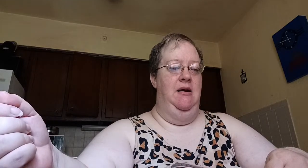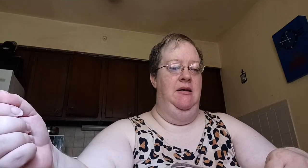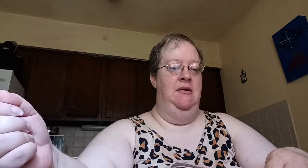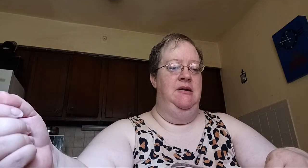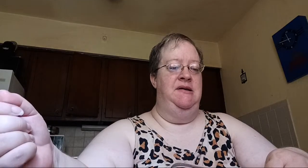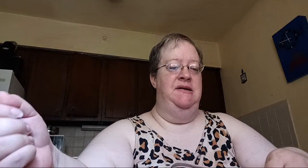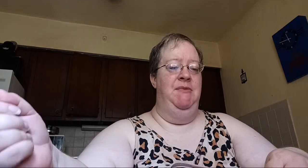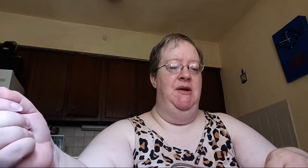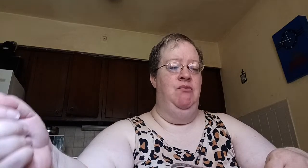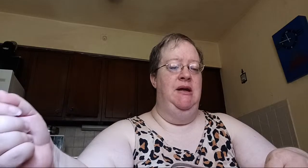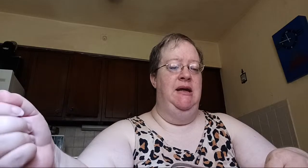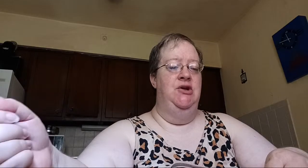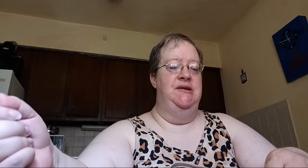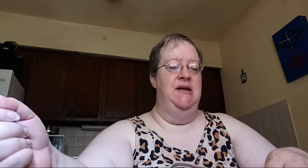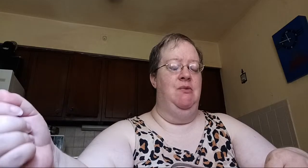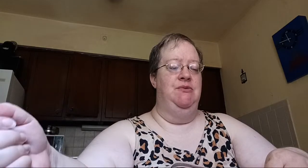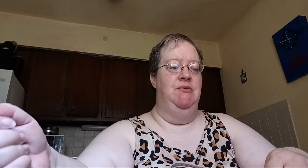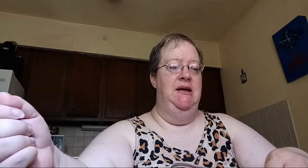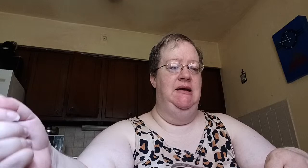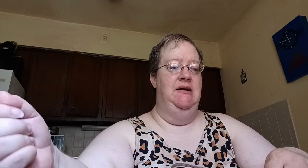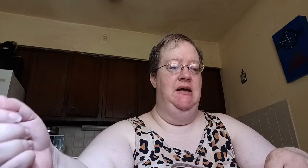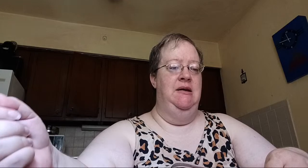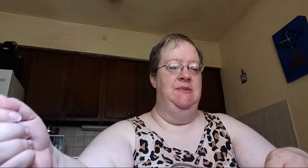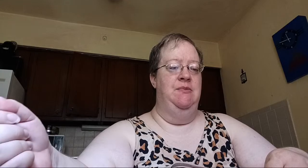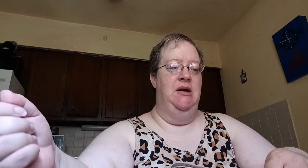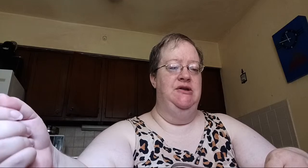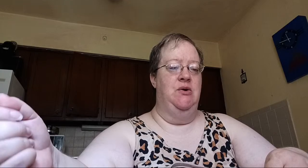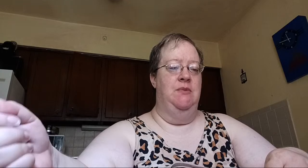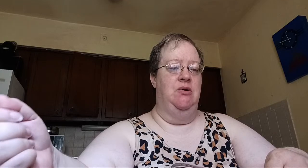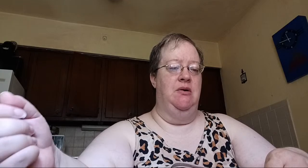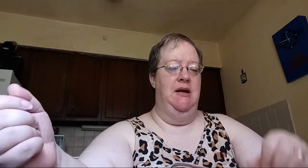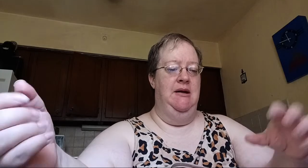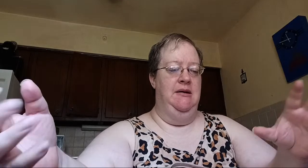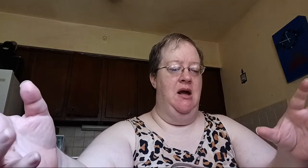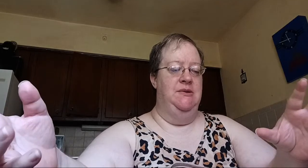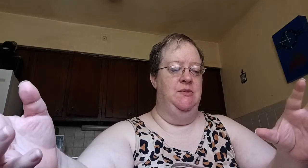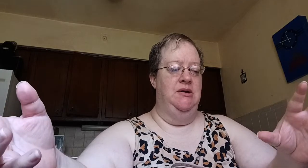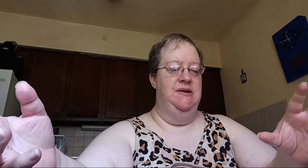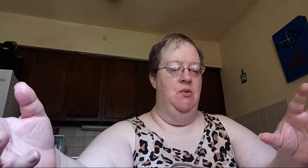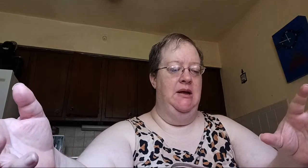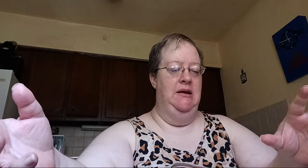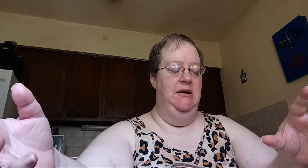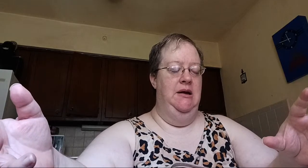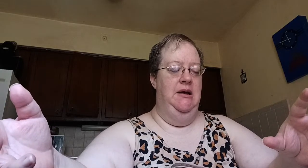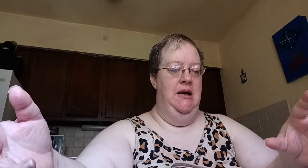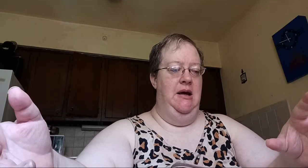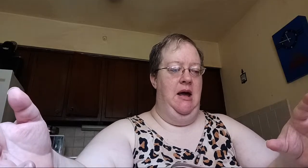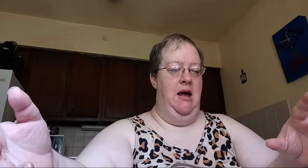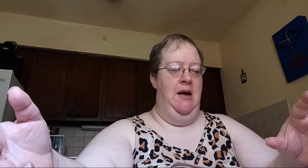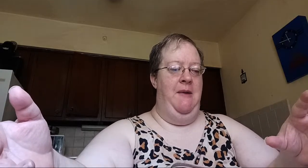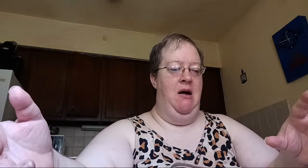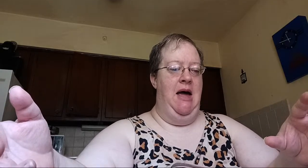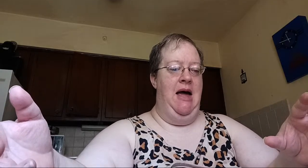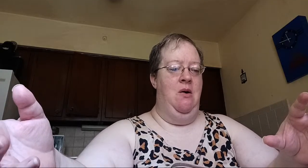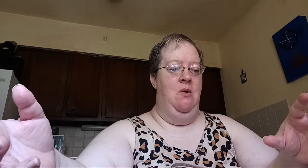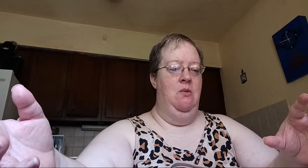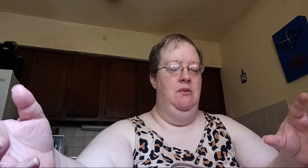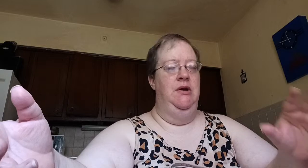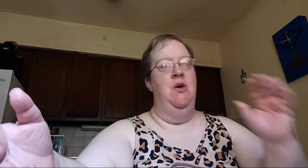This is something really interesting. I was reading in this morning's scripture and in God's word this morning about how, you know, we